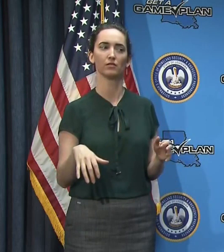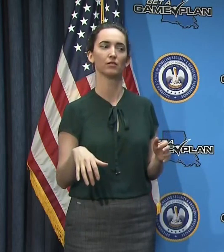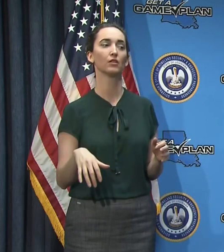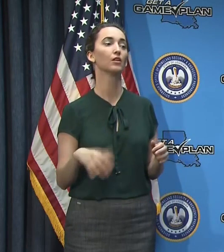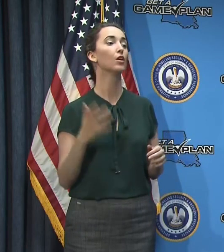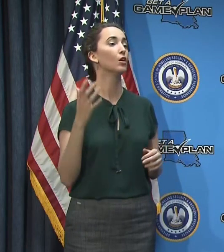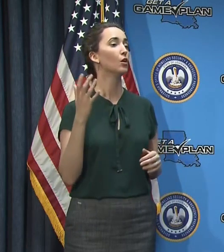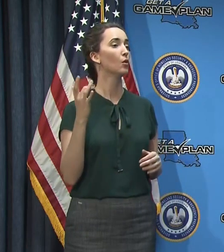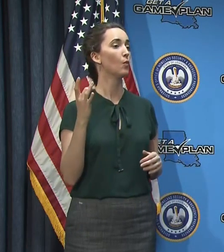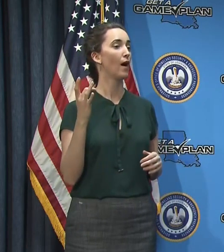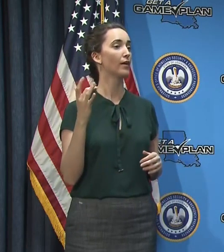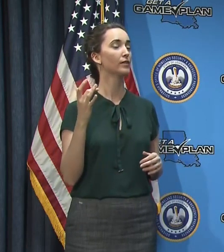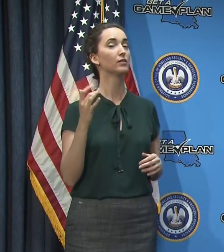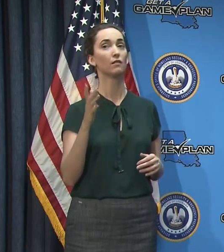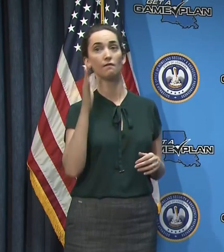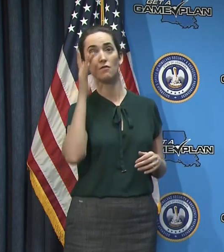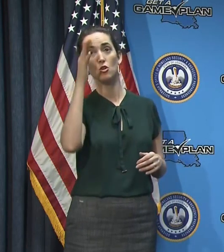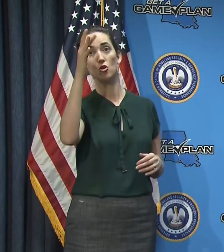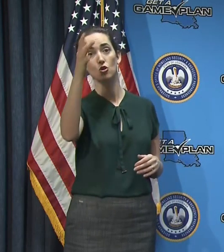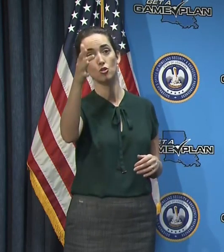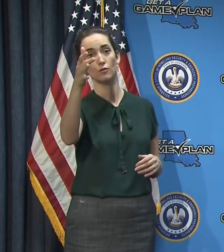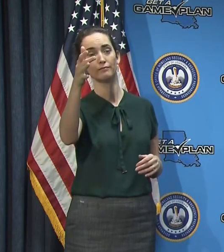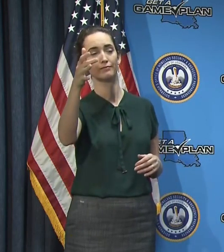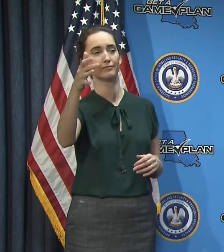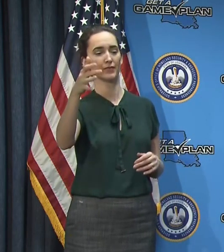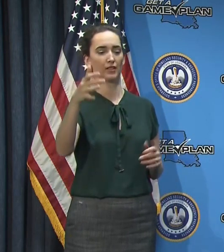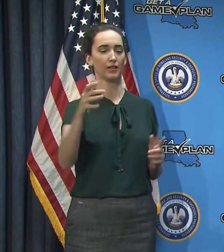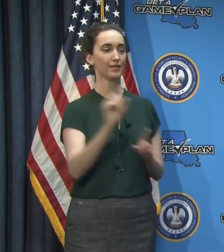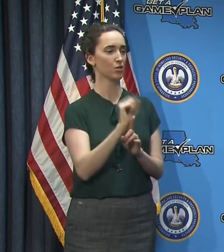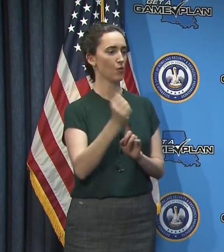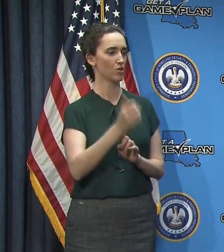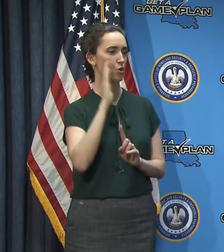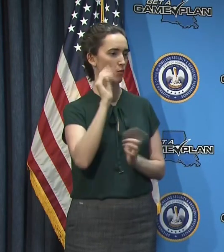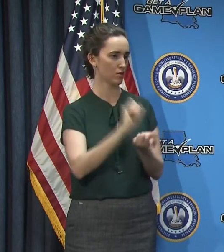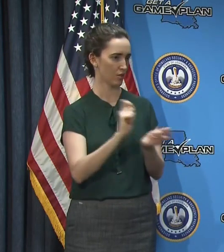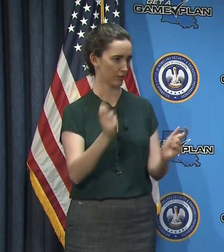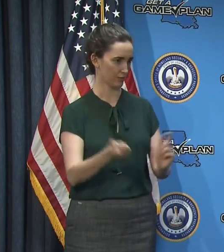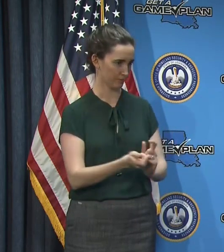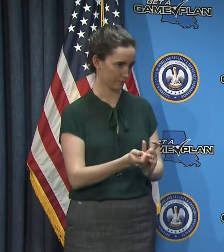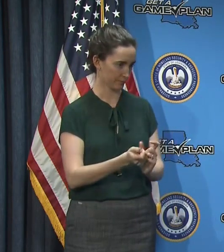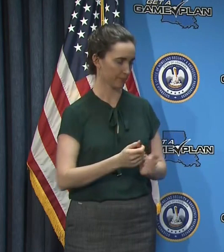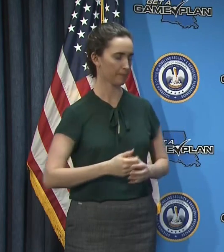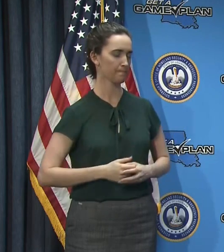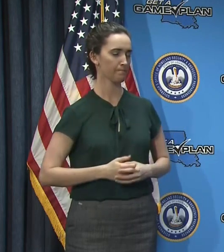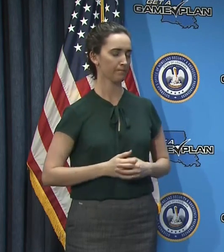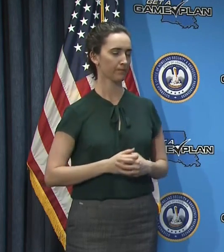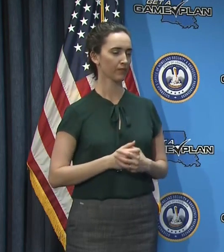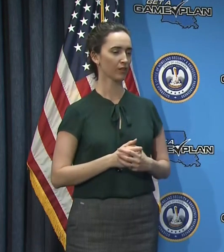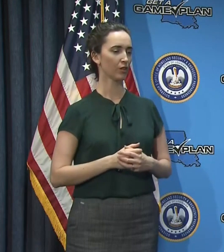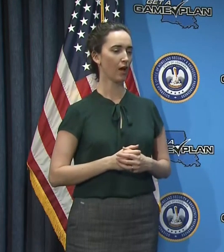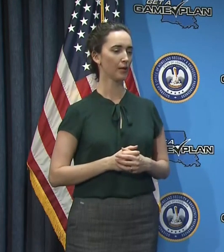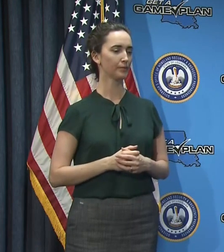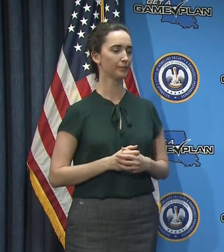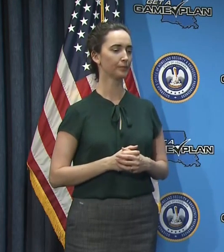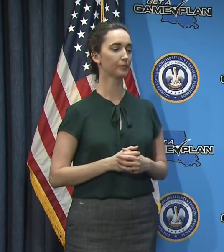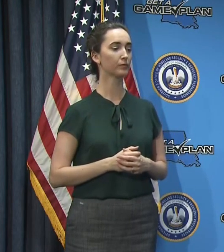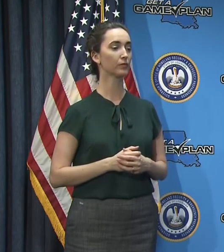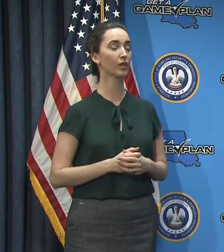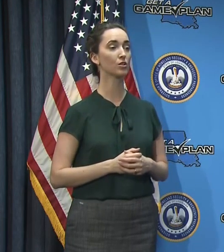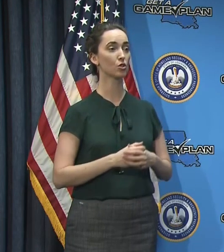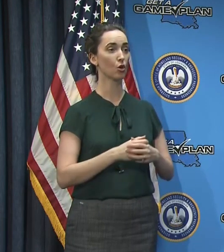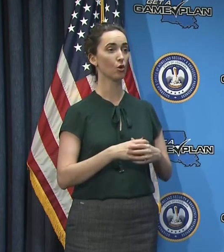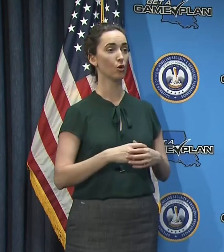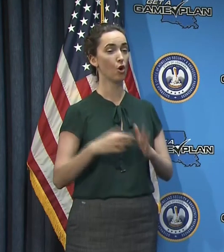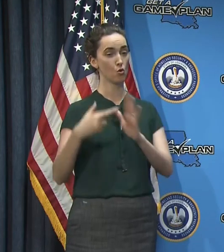transition at some point in the future, as we're able to do so, uh, and, and start easing up on the